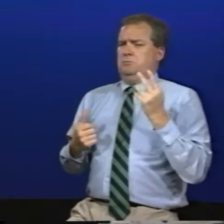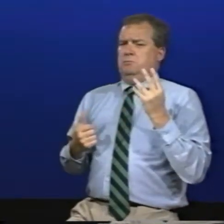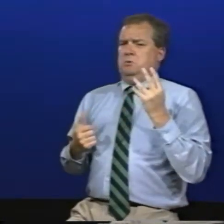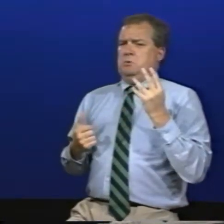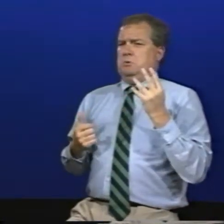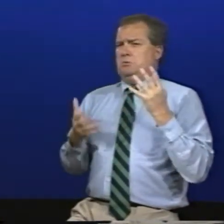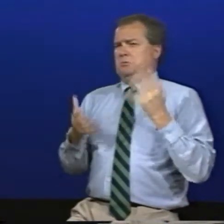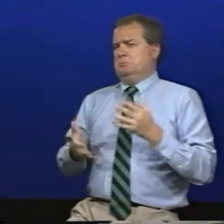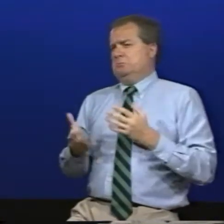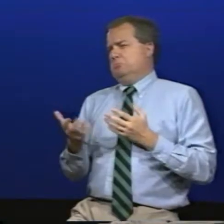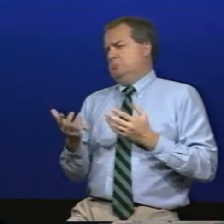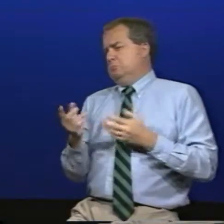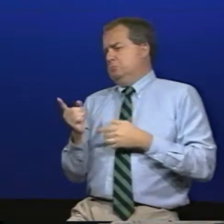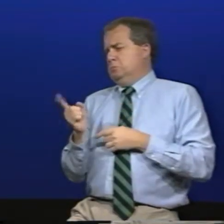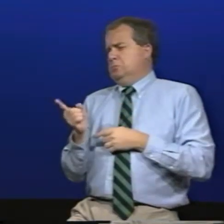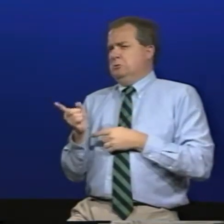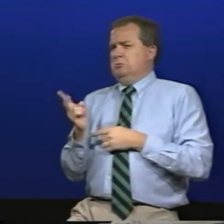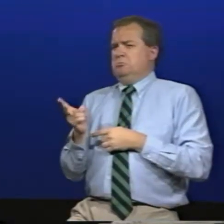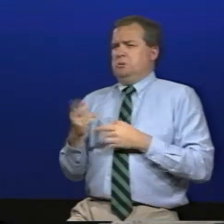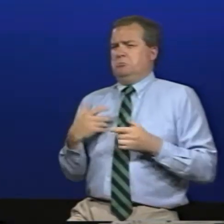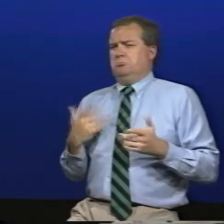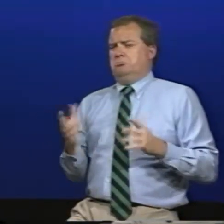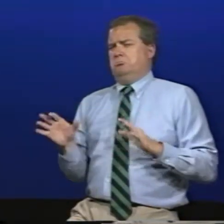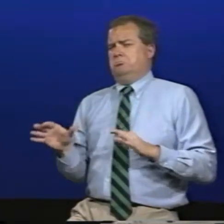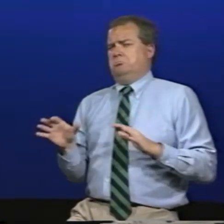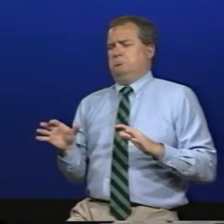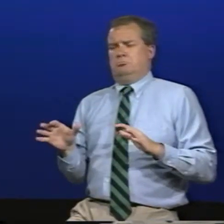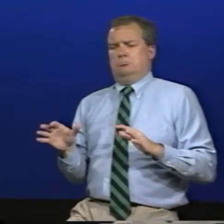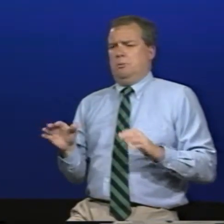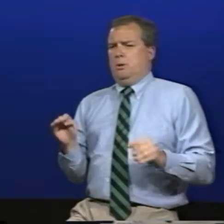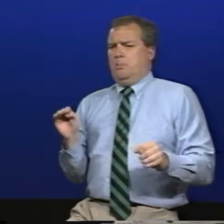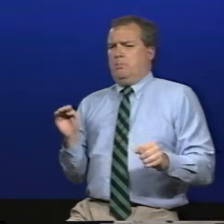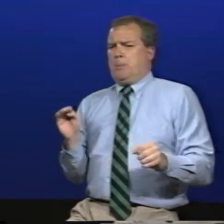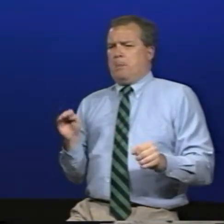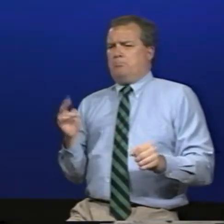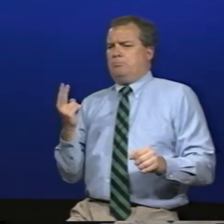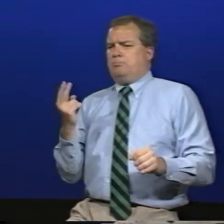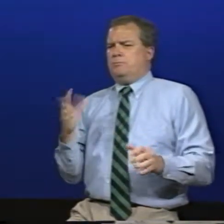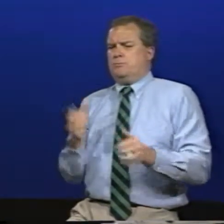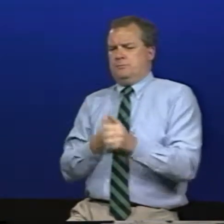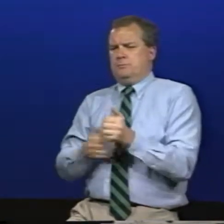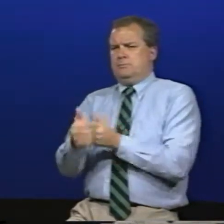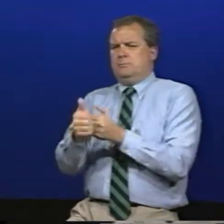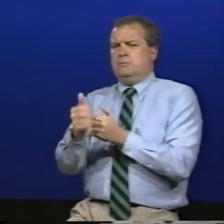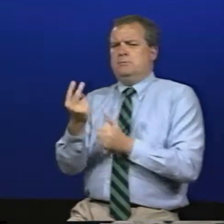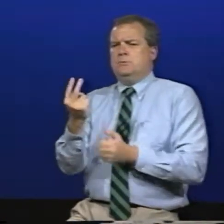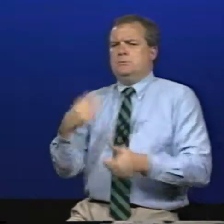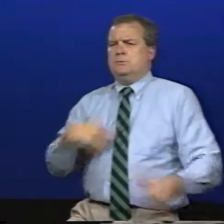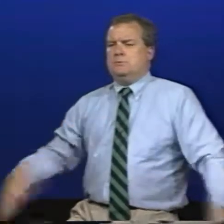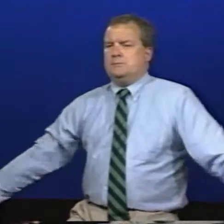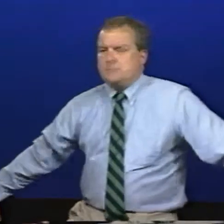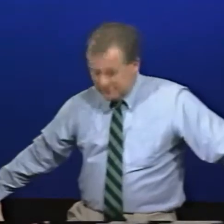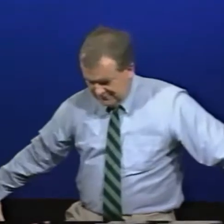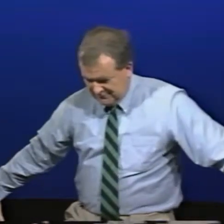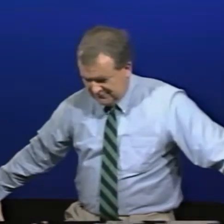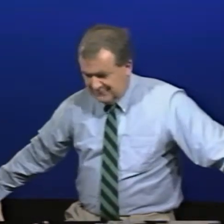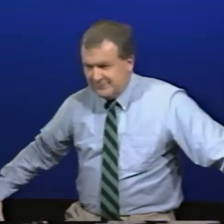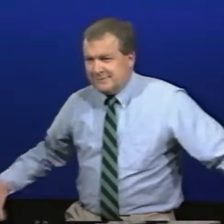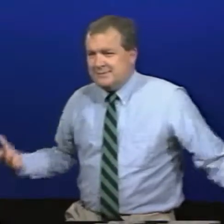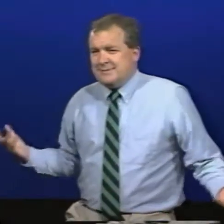perhaps be up by three or four points with say one or two minutes to go in the game and all it takes is for someone to pop two of those into the basket the